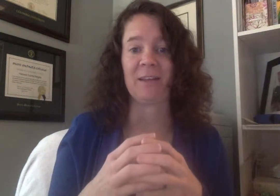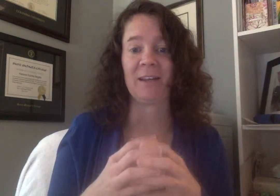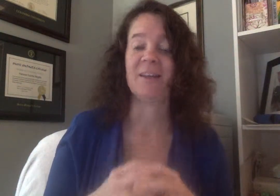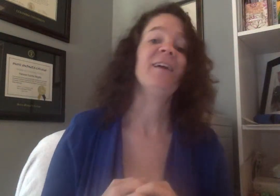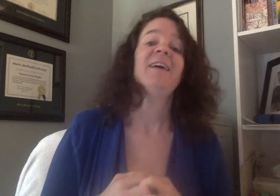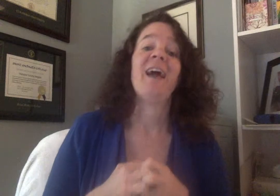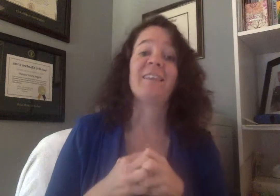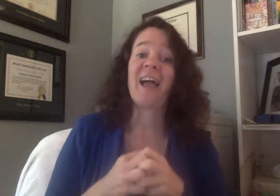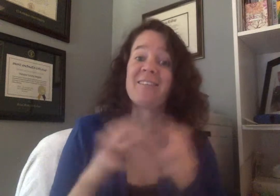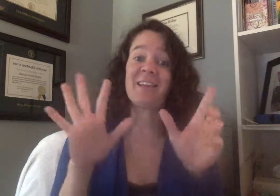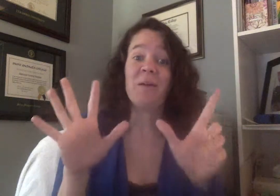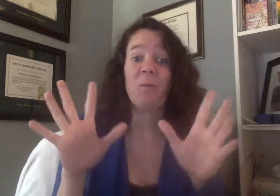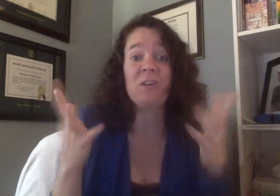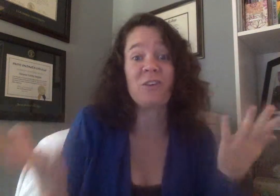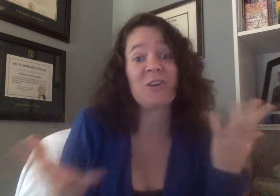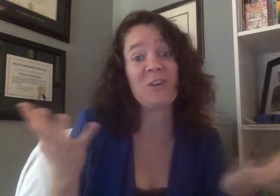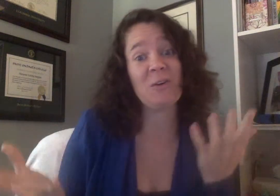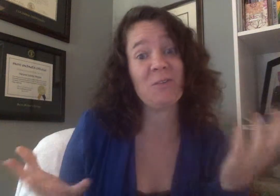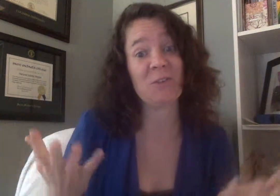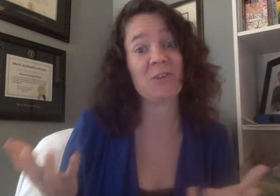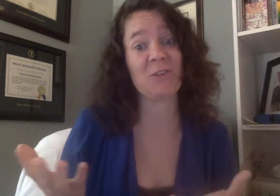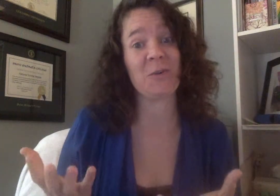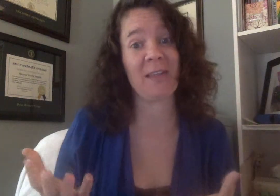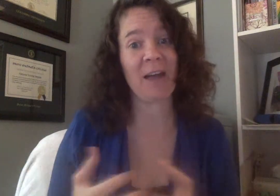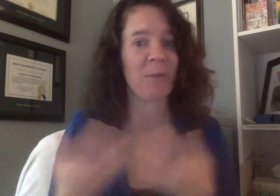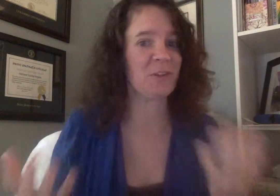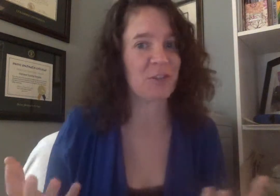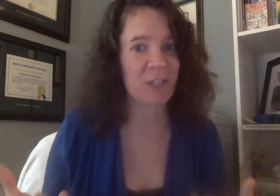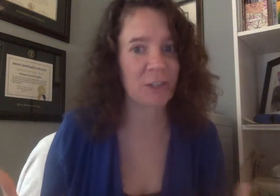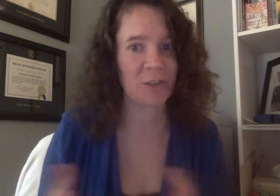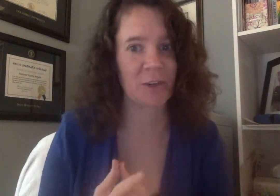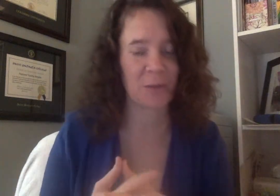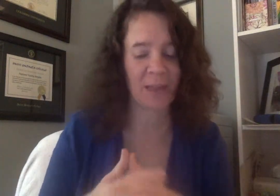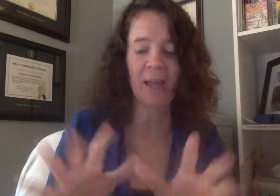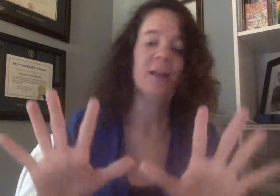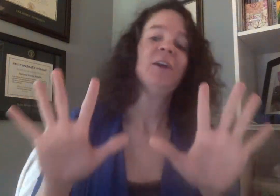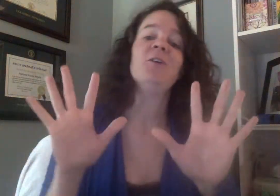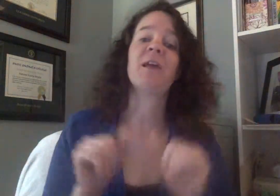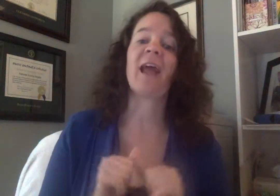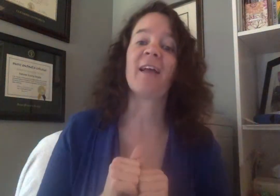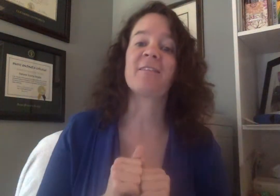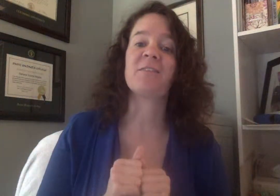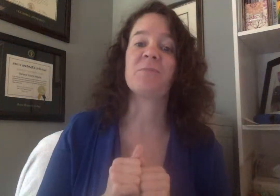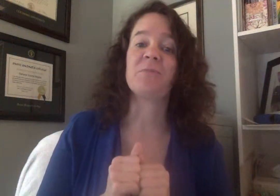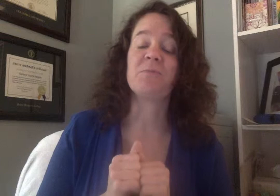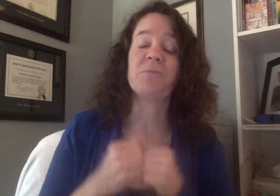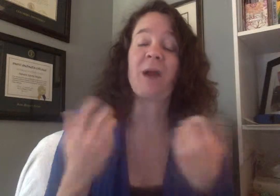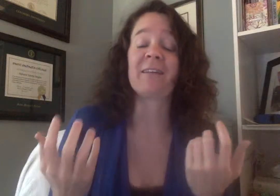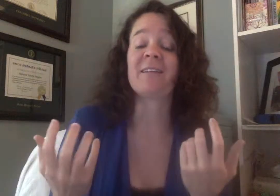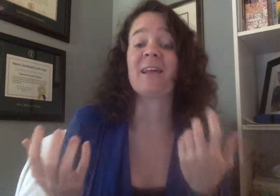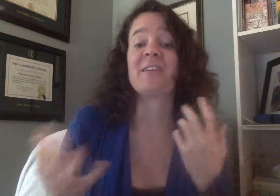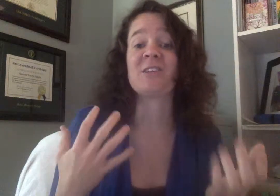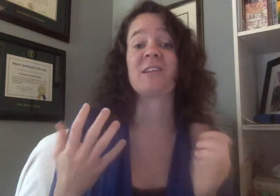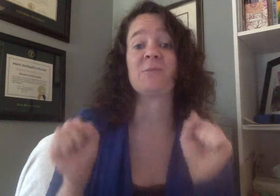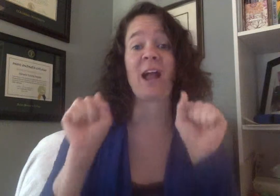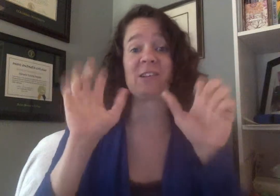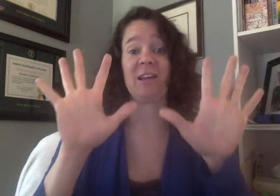and lastly once your students are doing that once your children are doing that you can ask to practice addition and subtraction